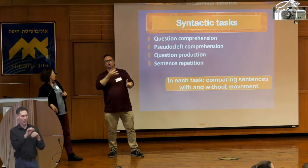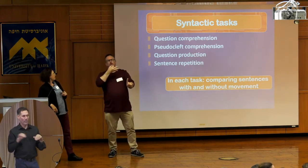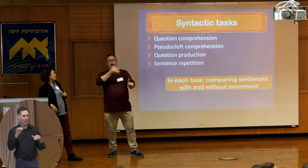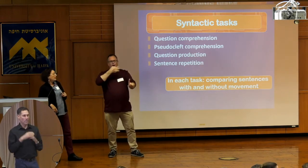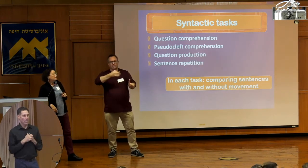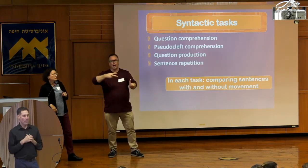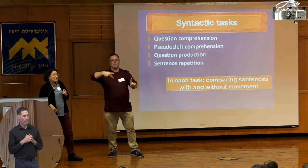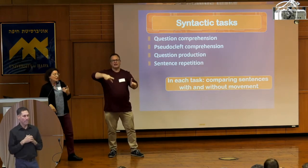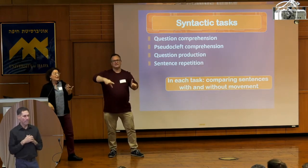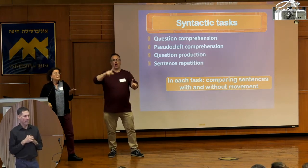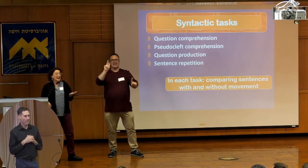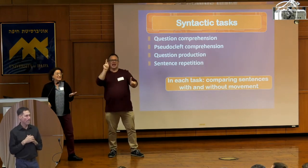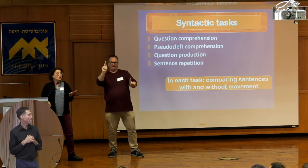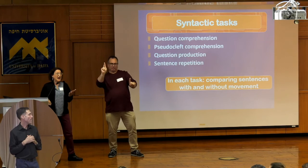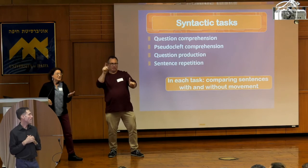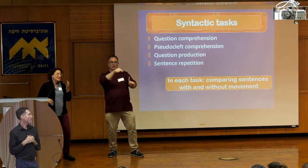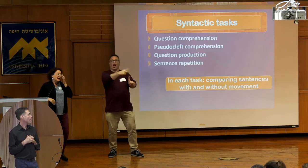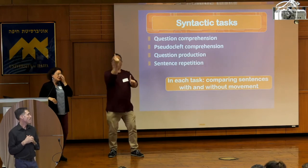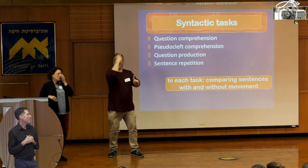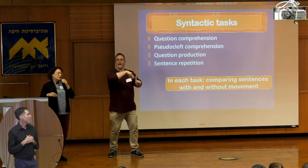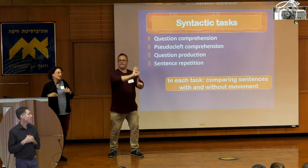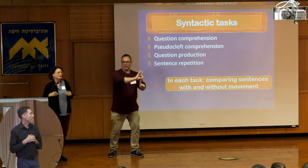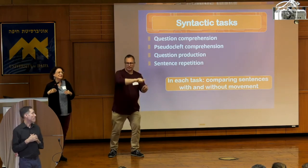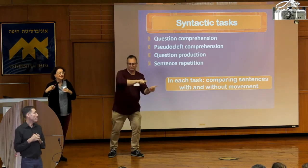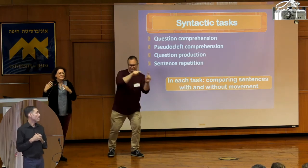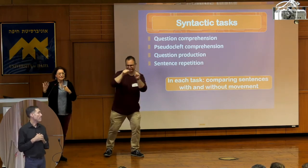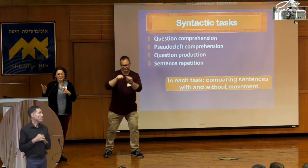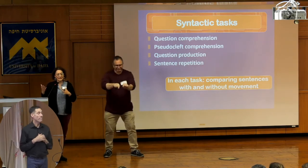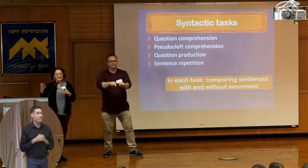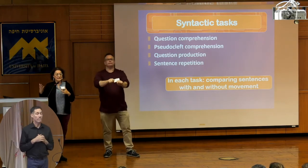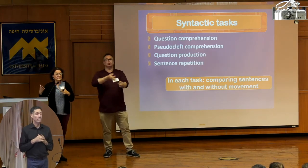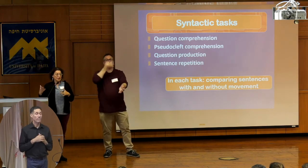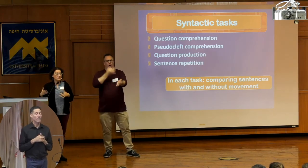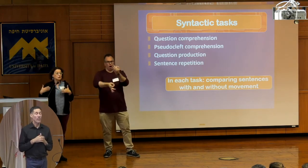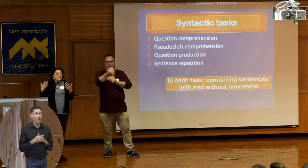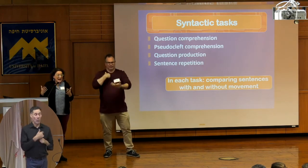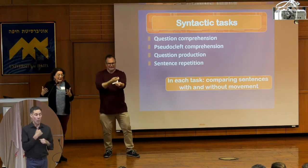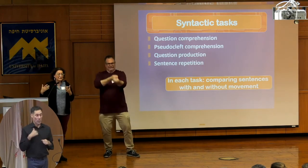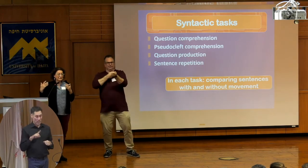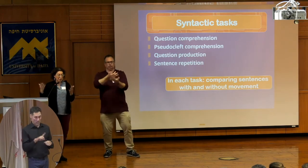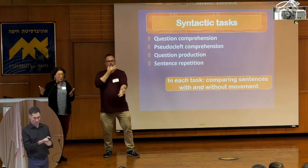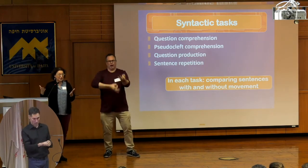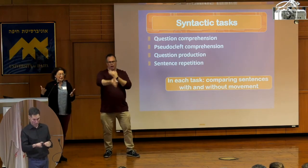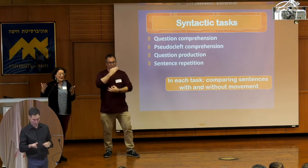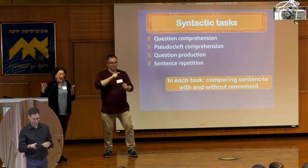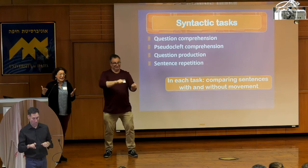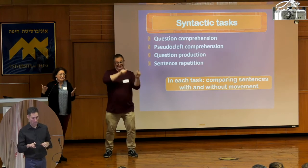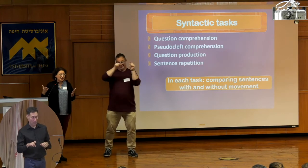And for each kind of task we ask whether these individuals who sign from birth are able